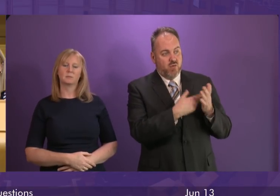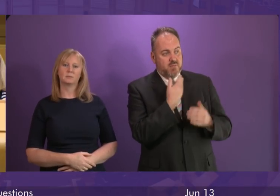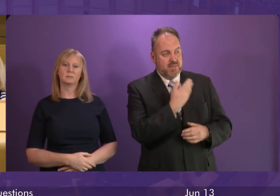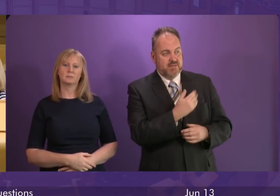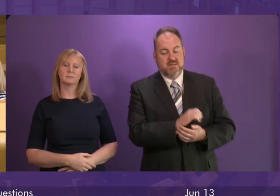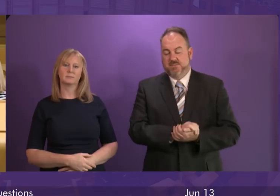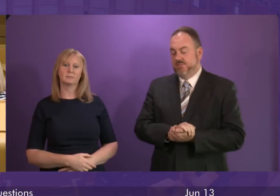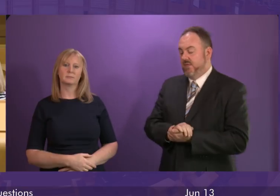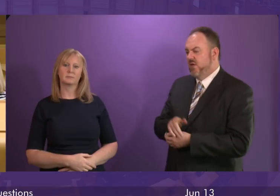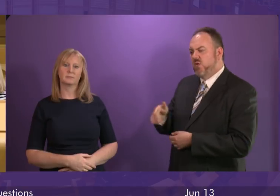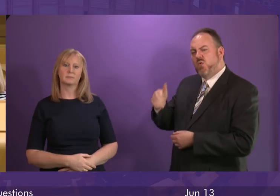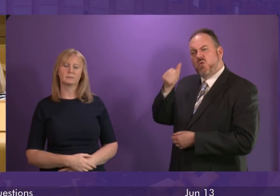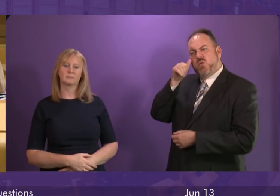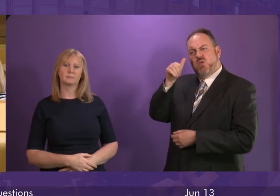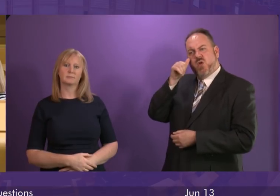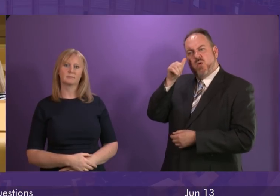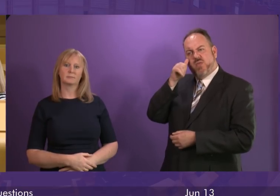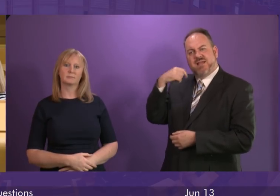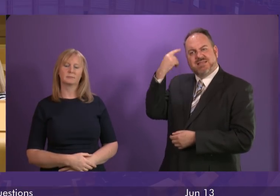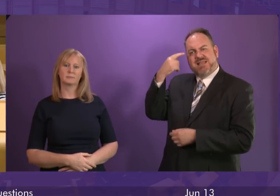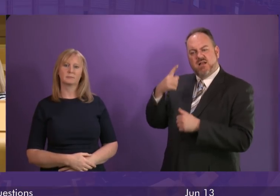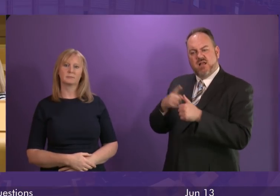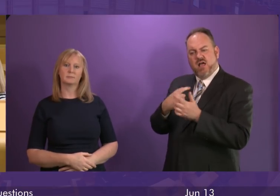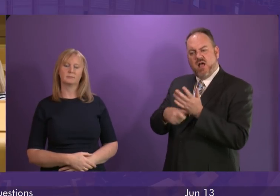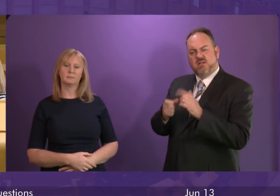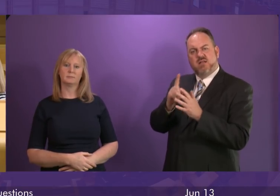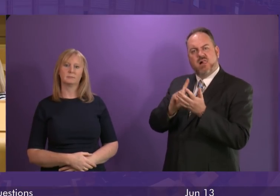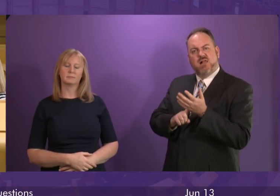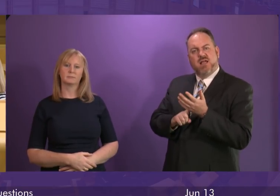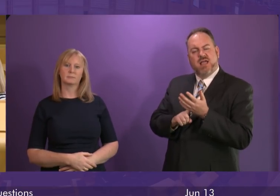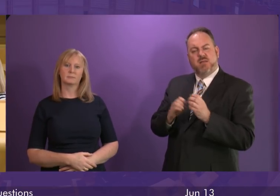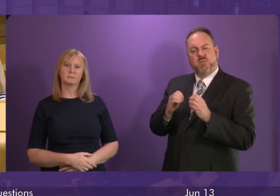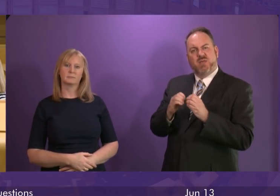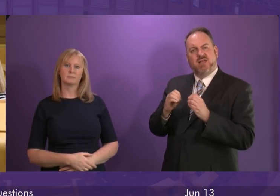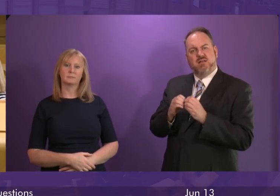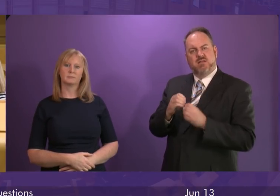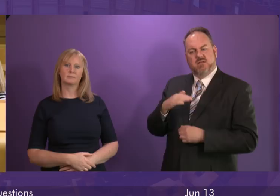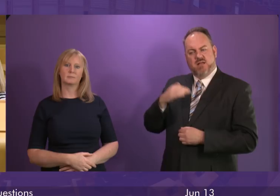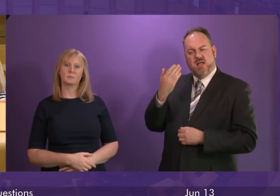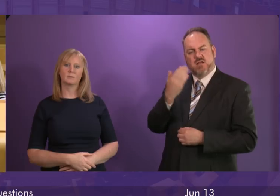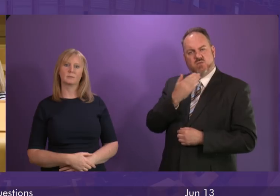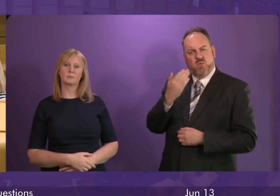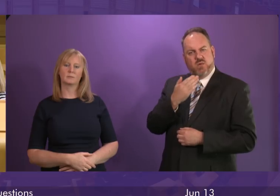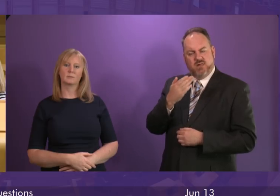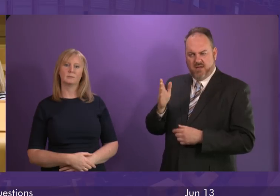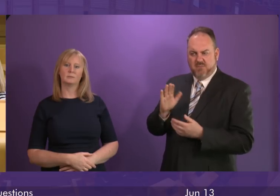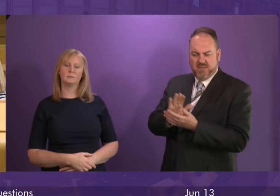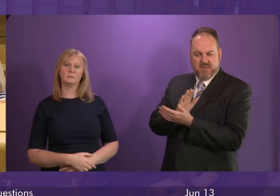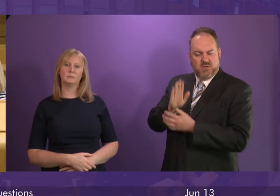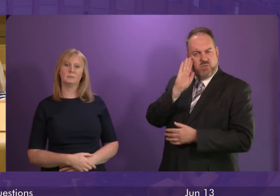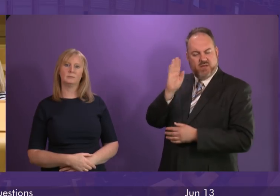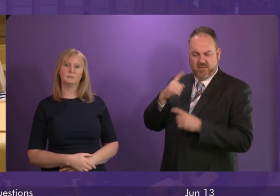I know that the First Minister is aware of the situation at St Ambrose and Buchanan High Schools in my constituency, and I wholeheartedly welcome the announcement yesterday